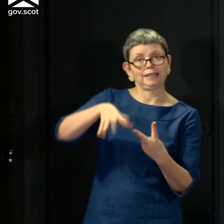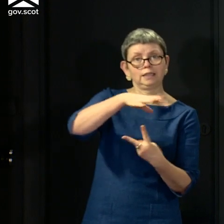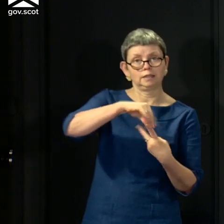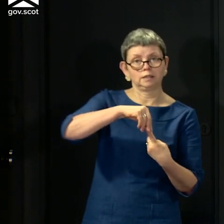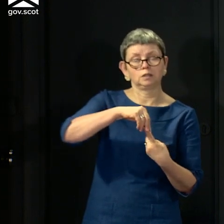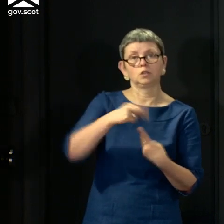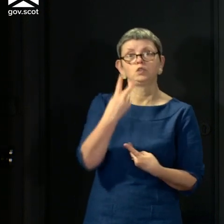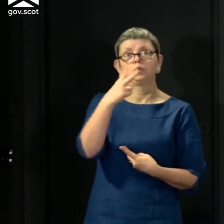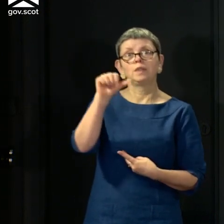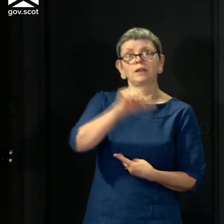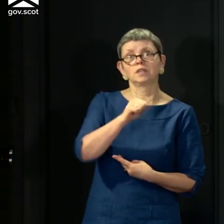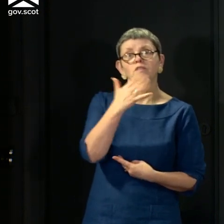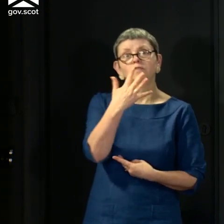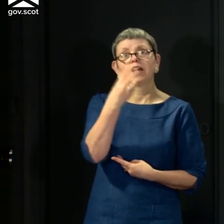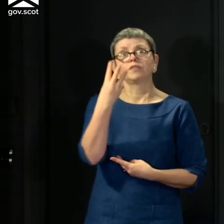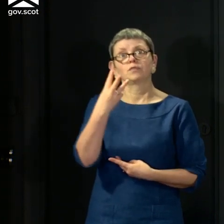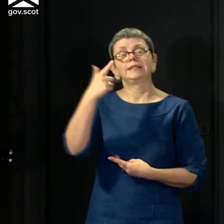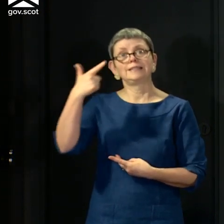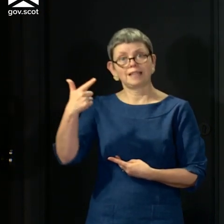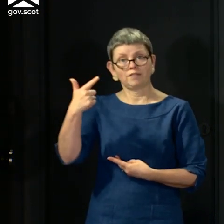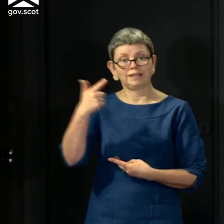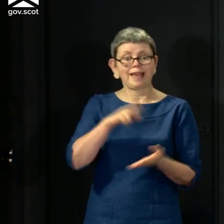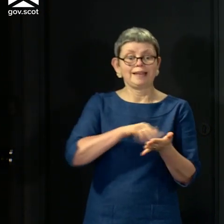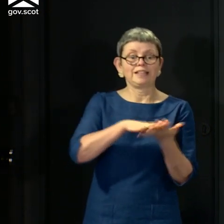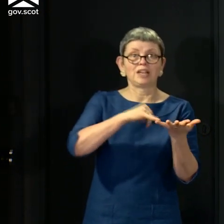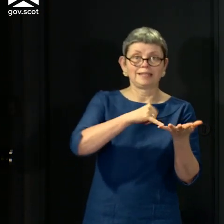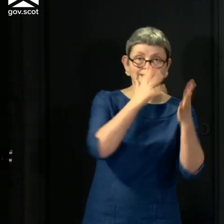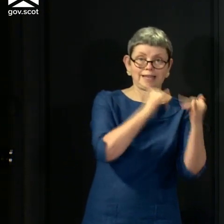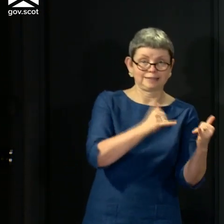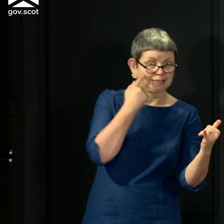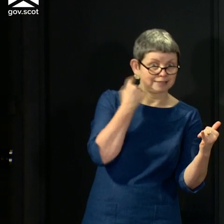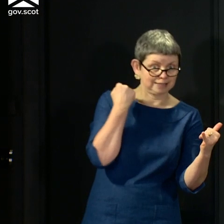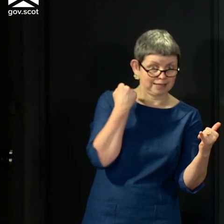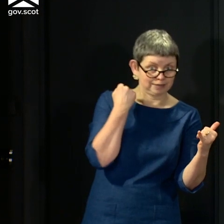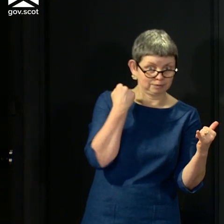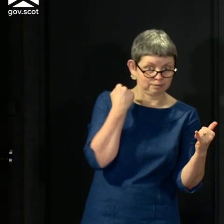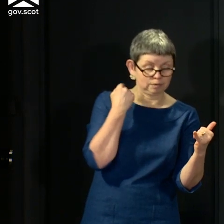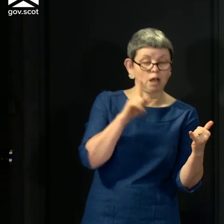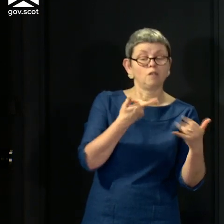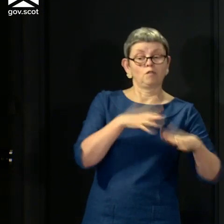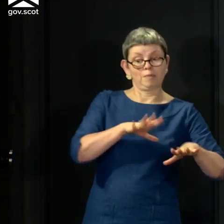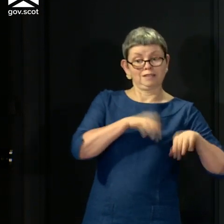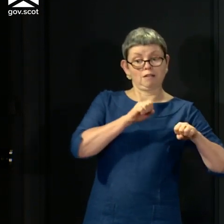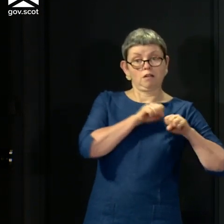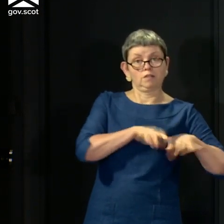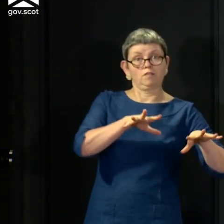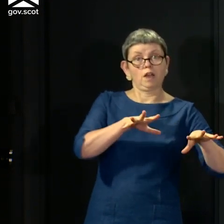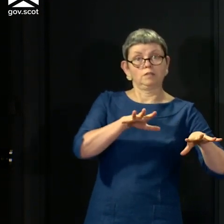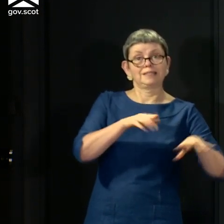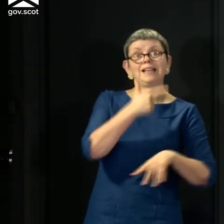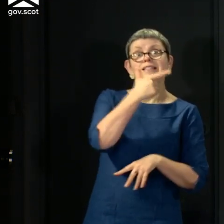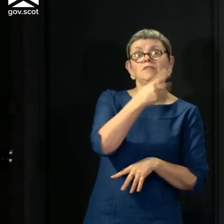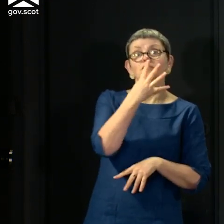,537 NHS tests carried out yesterday. And in total, since the start of the outbreak, 74